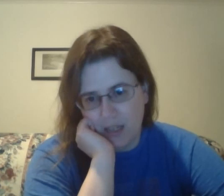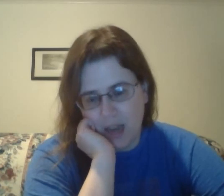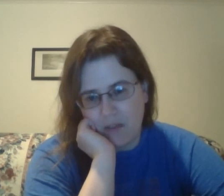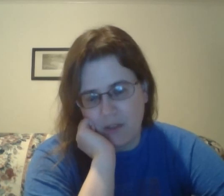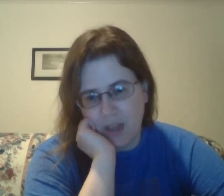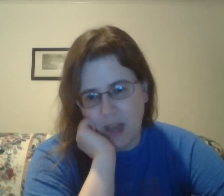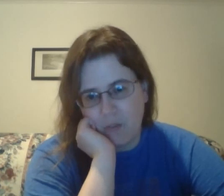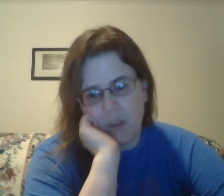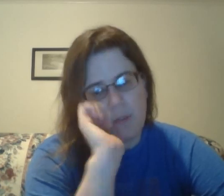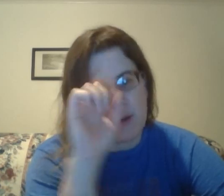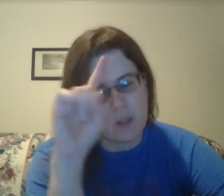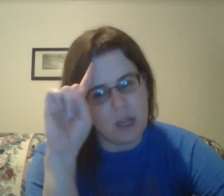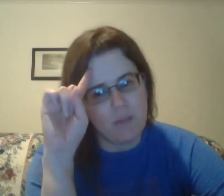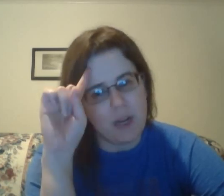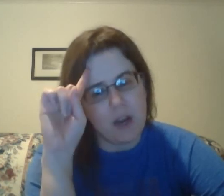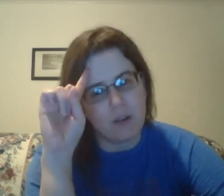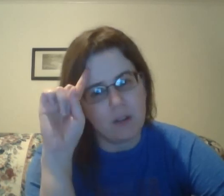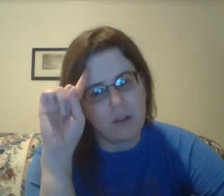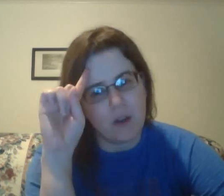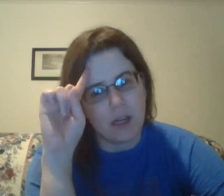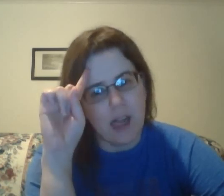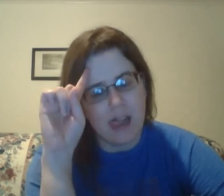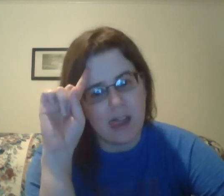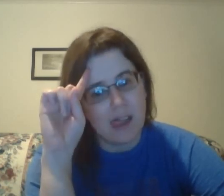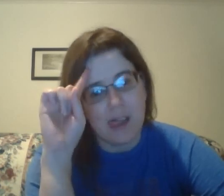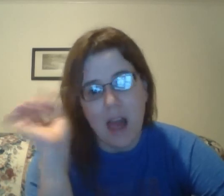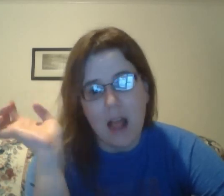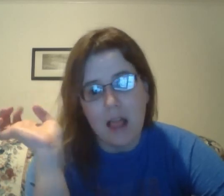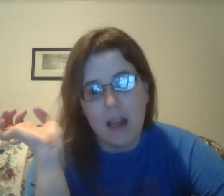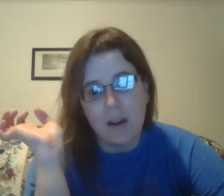after the game with the post-game video. So, uh, later.